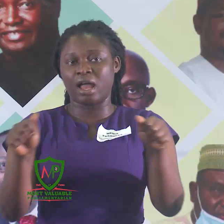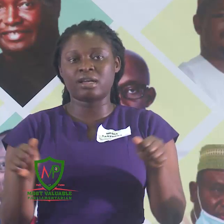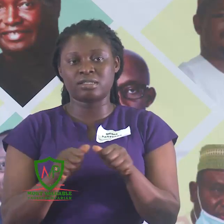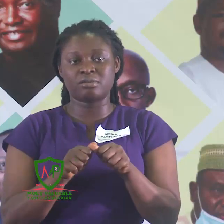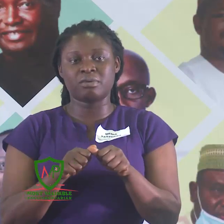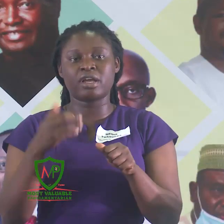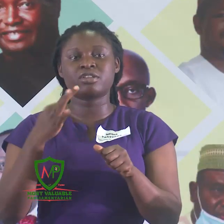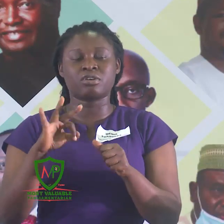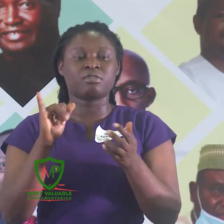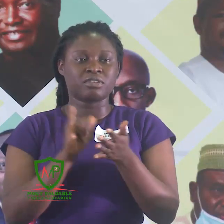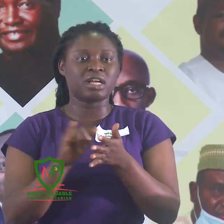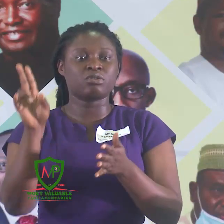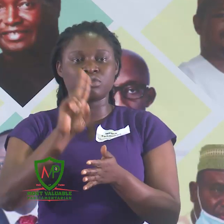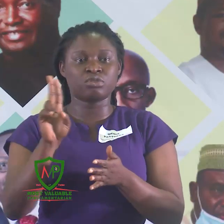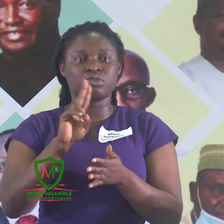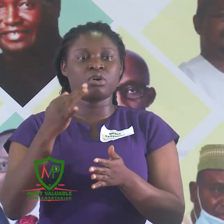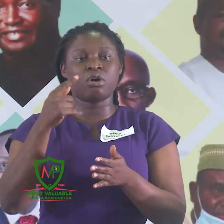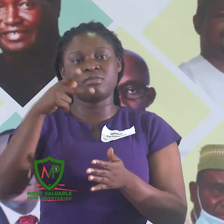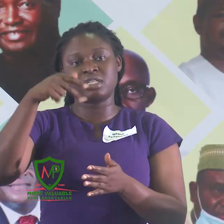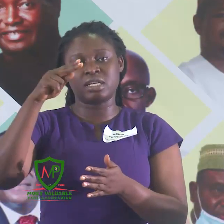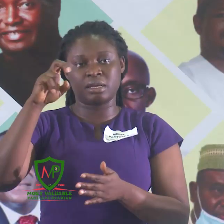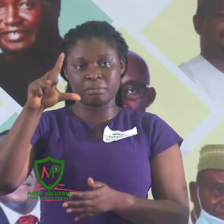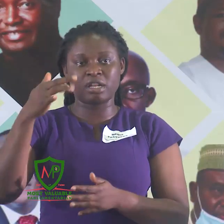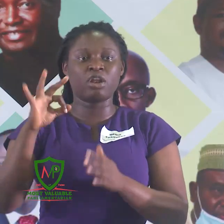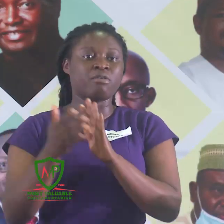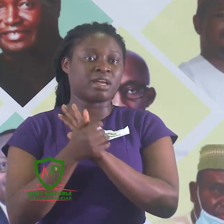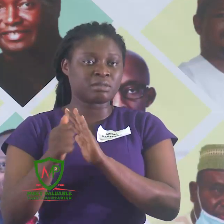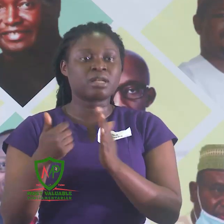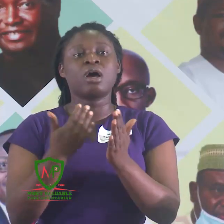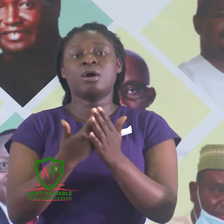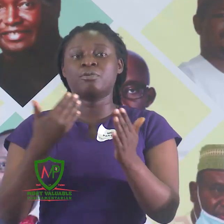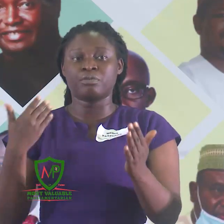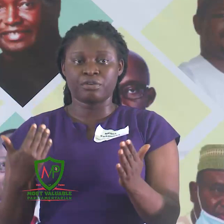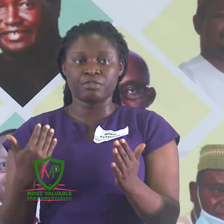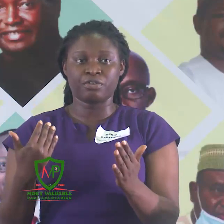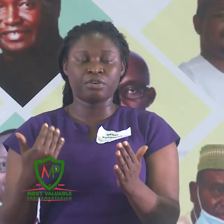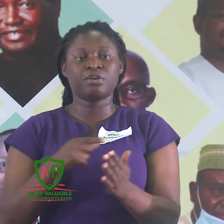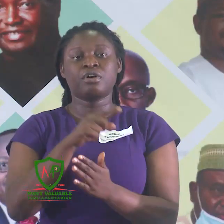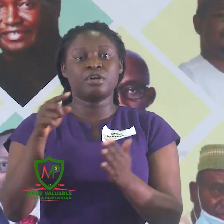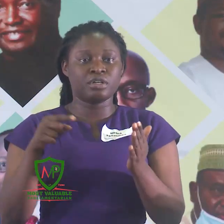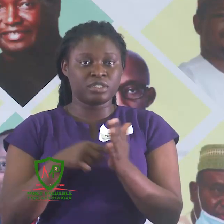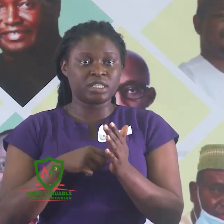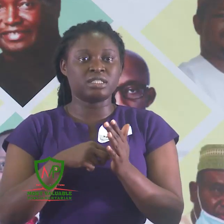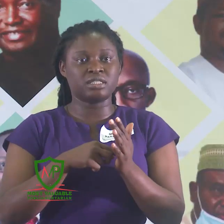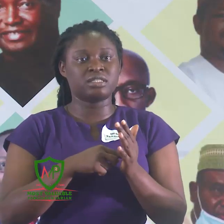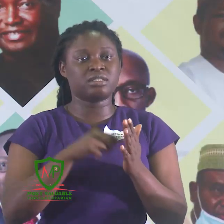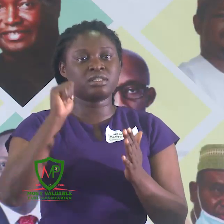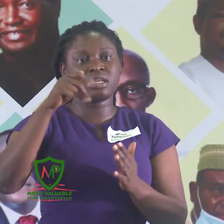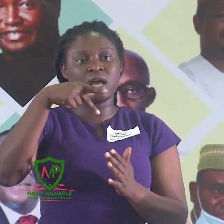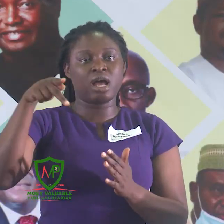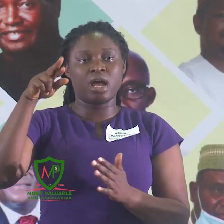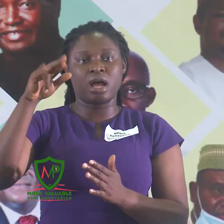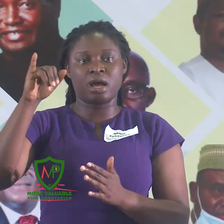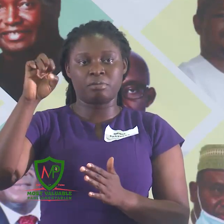metric that was used by the panel of experts. Before this appraisal by order paper,